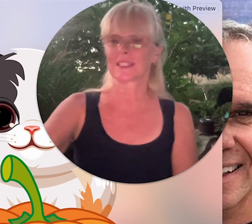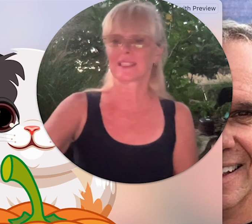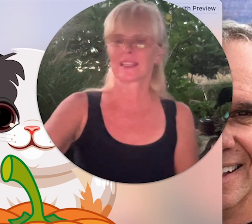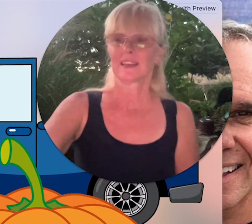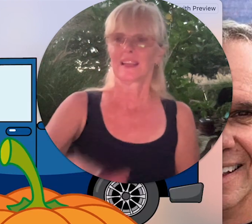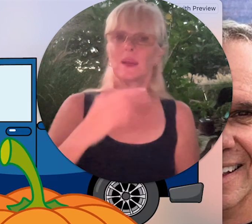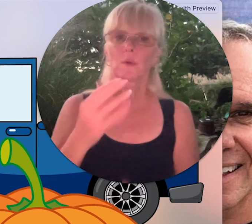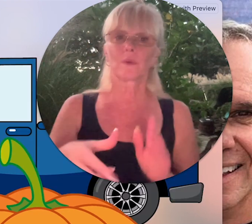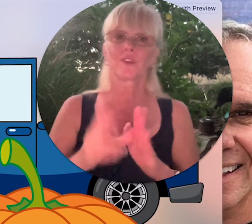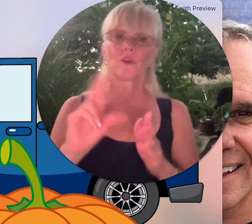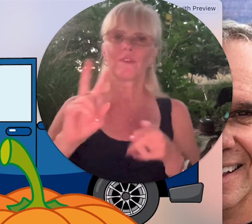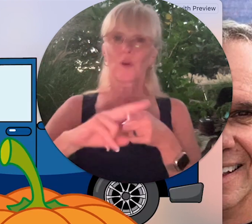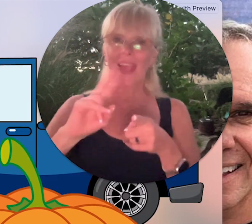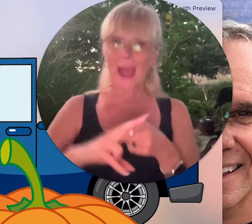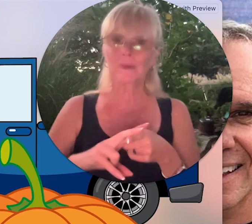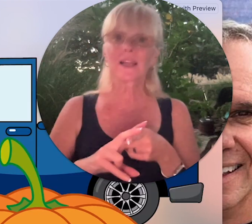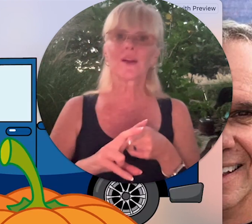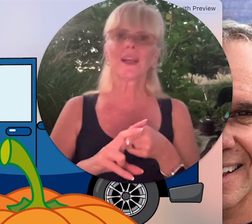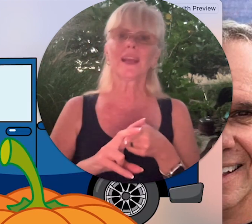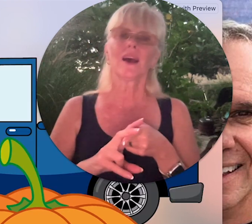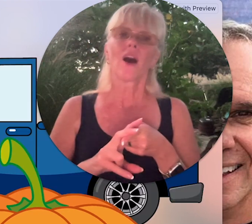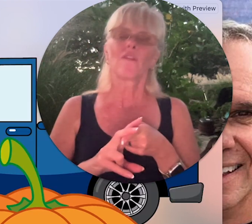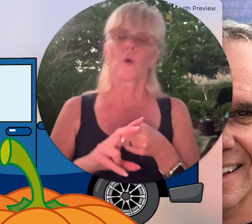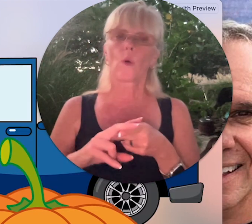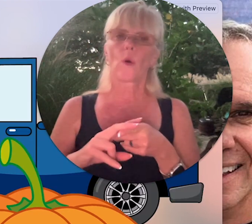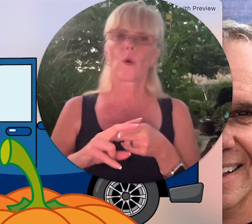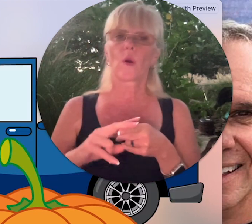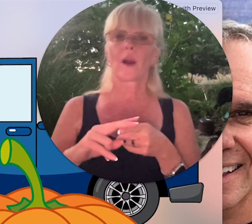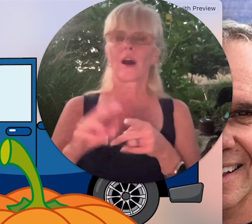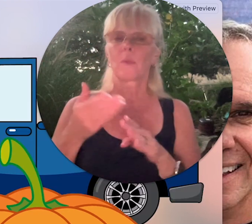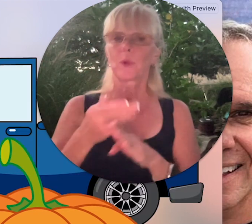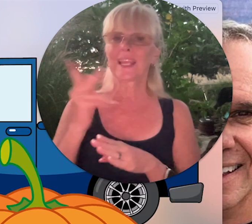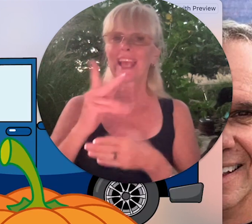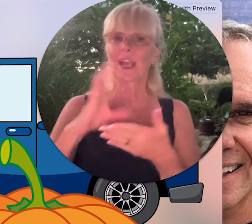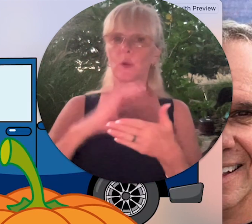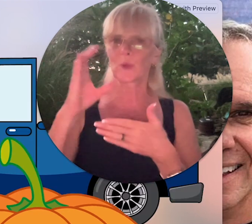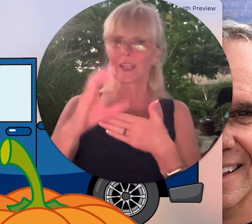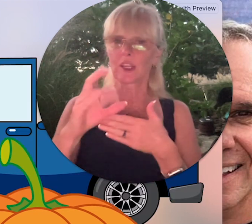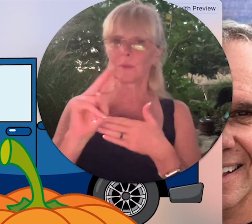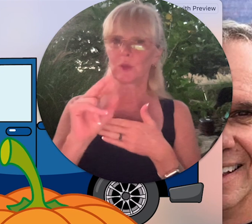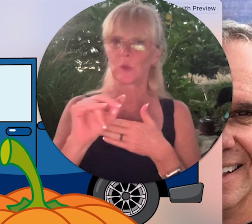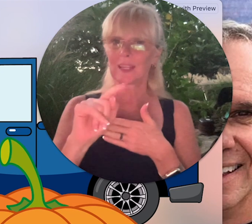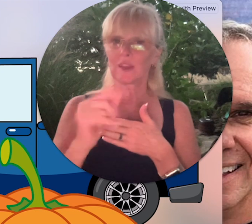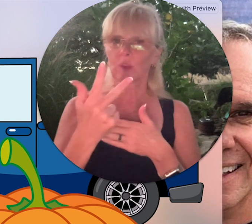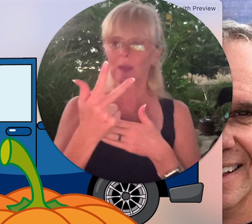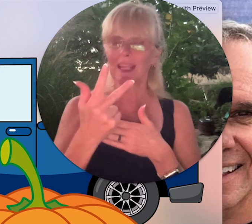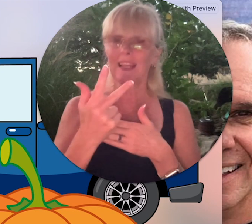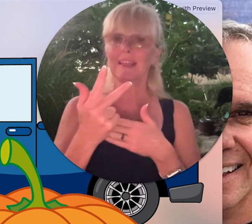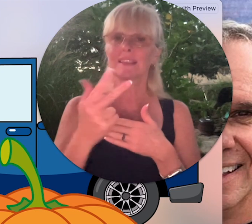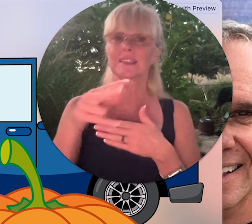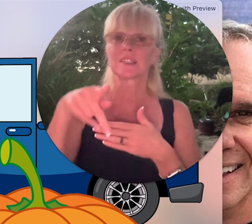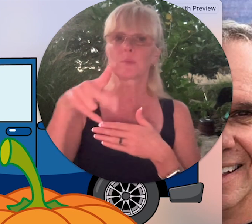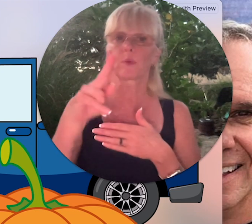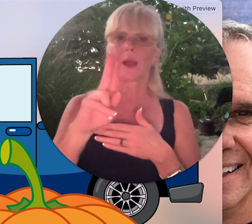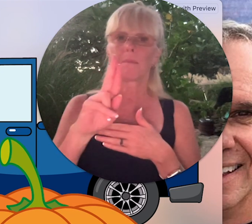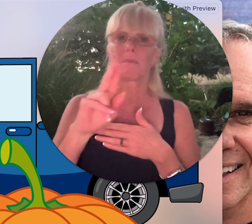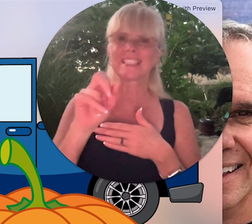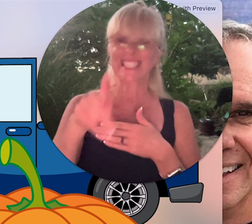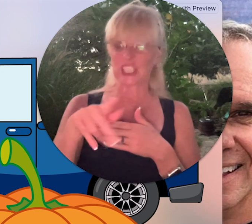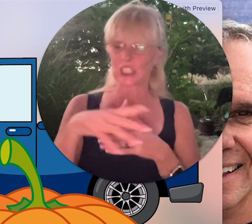again we're reviewing vocabulary for our pre-k curriculum unit three this is prepositions